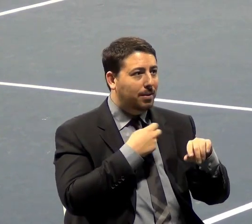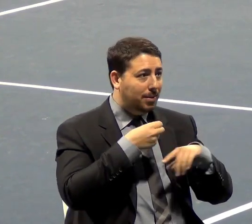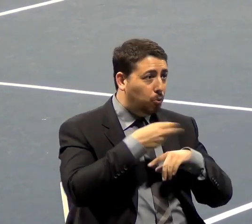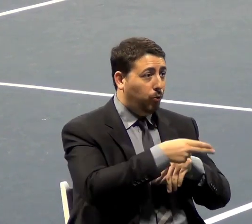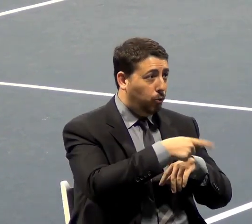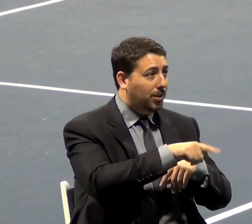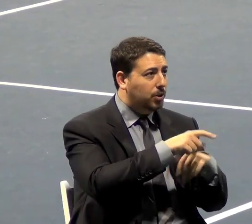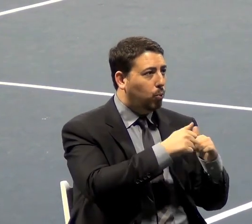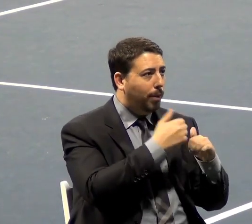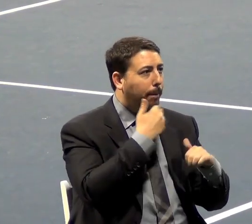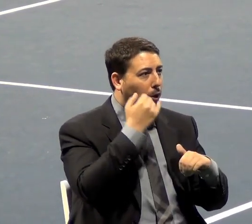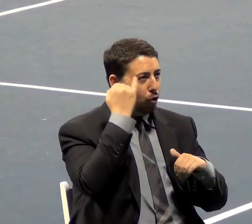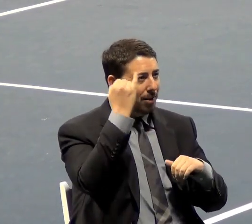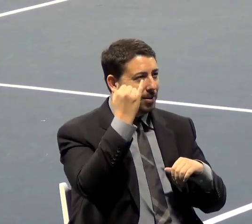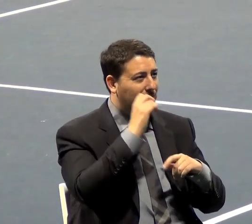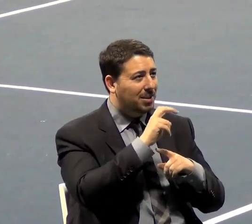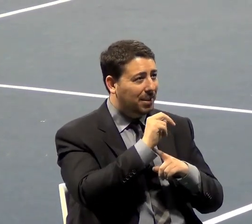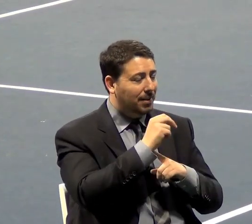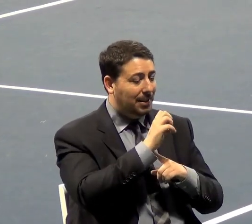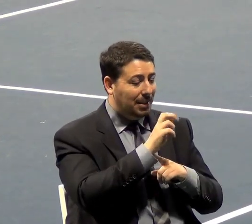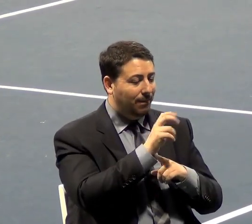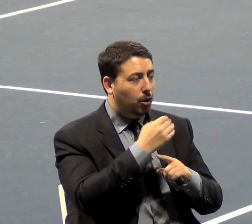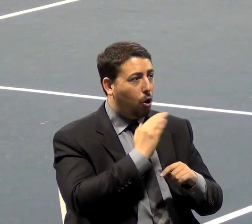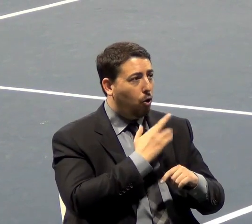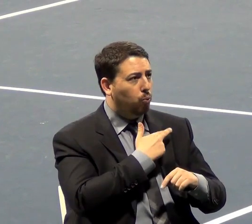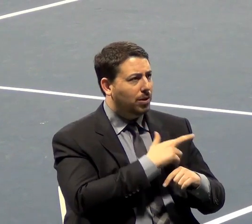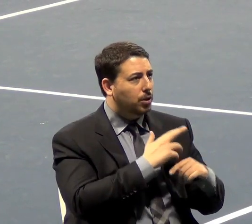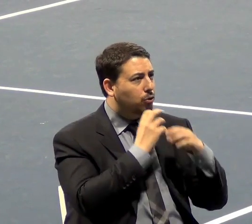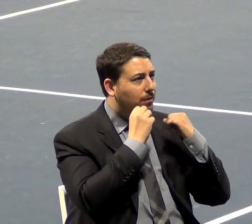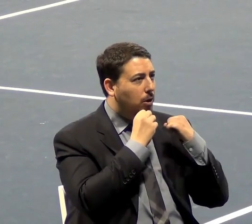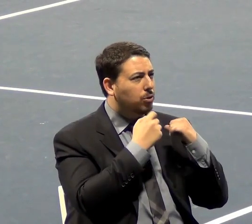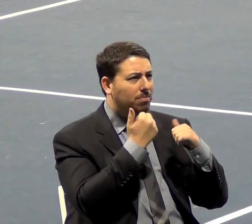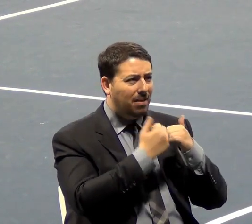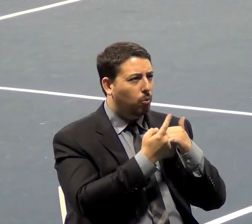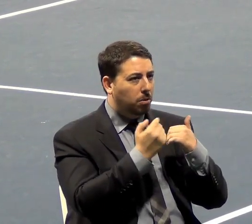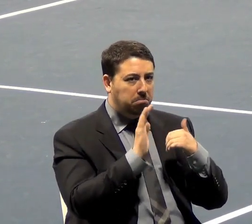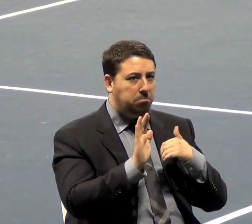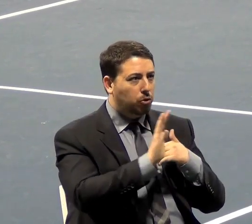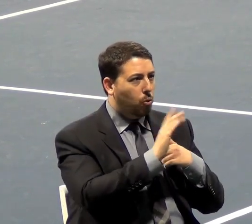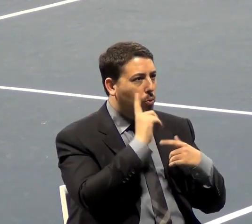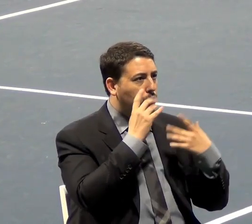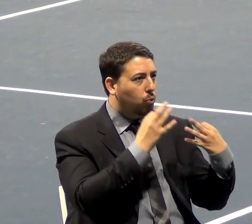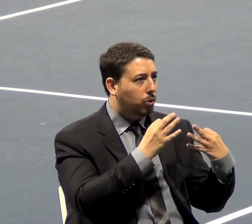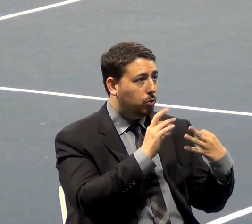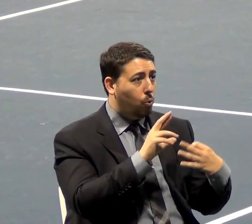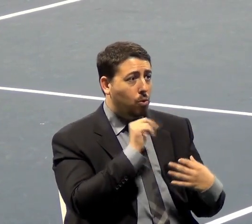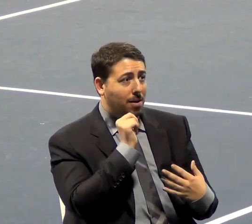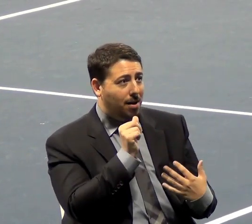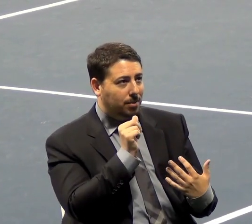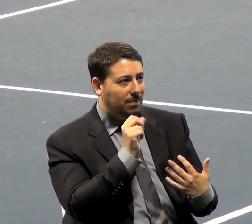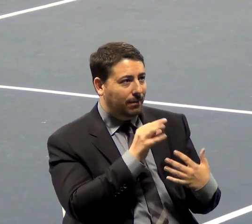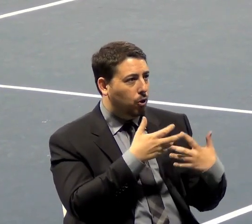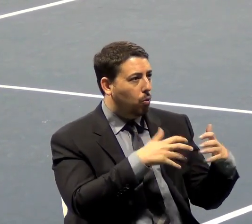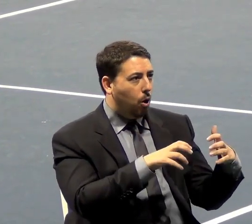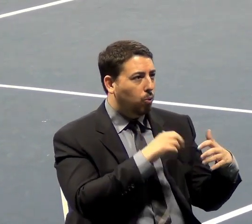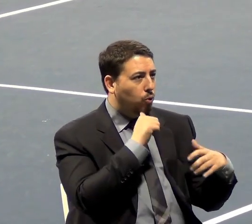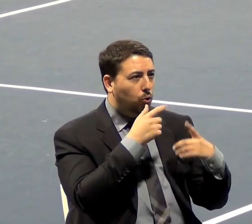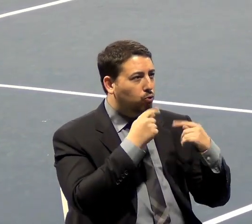our religious values, everybody can have their own choice of their religious values or none if they don't want it. So we don't try to tell people what they're